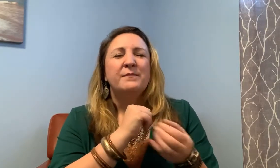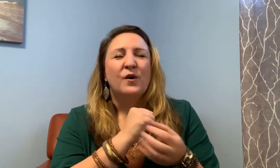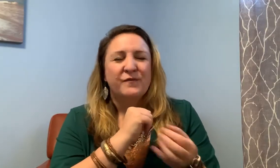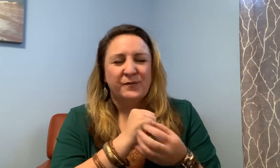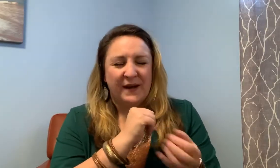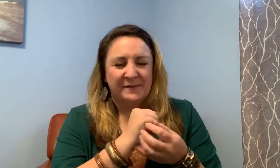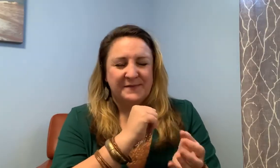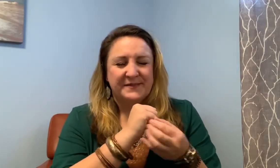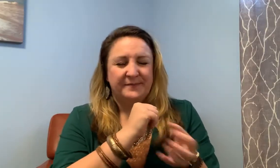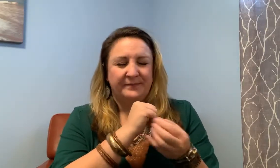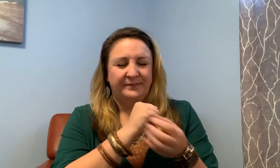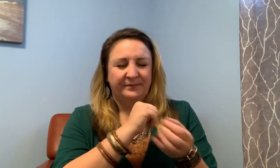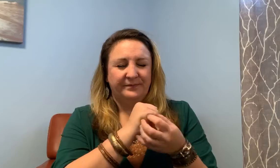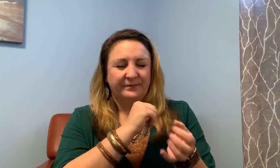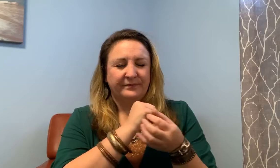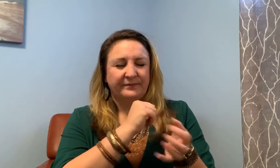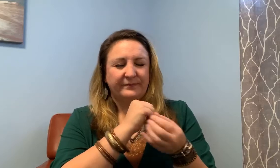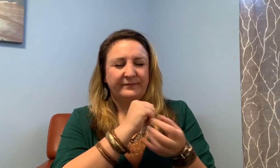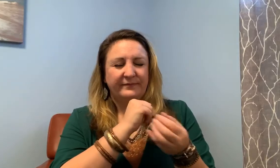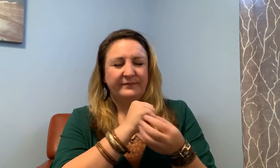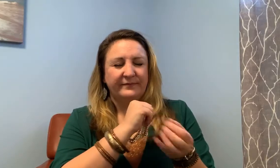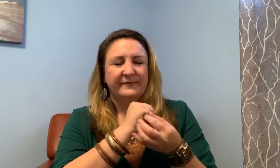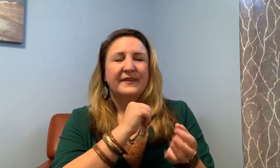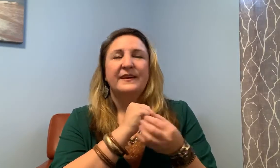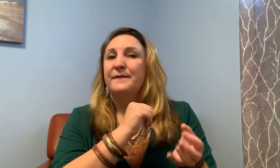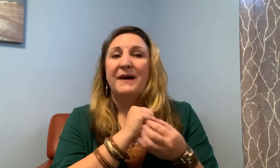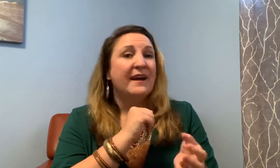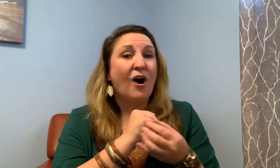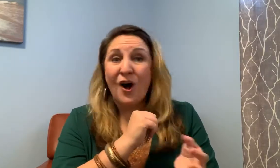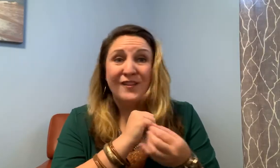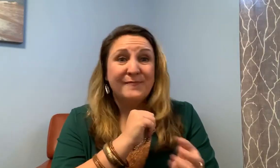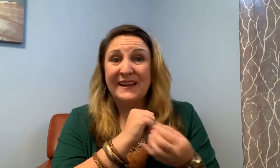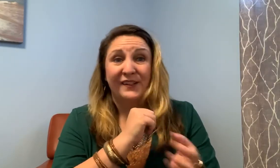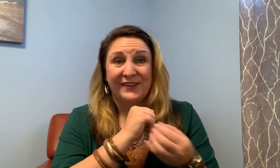overwhelmed by all of my clutter